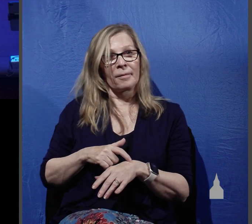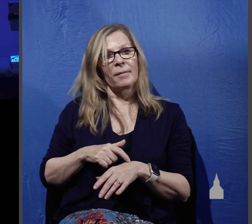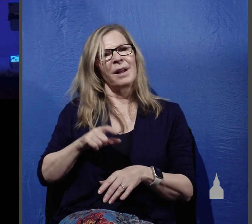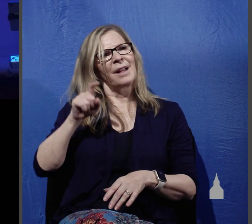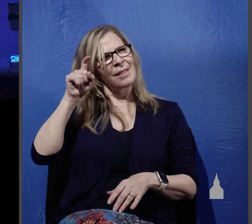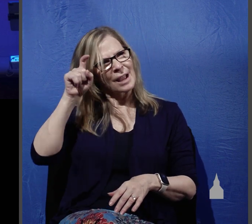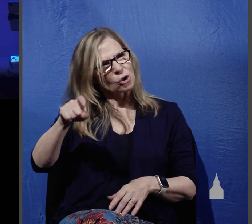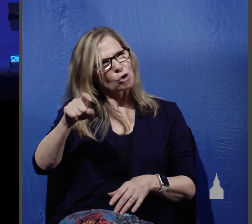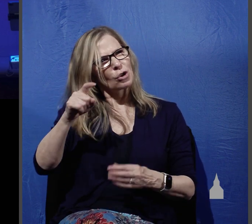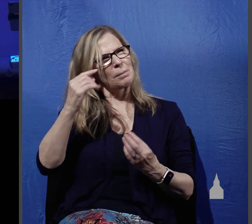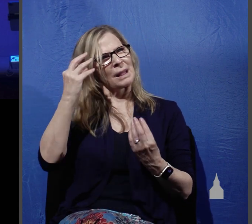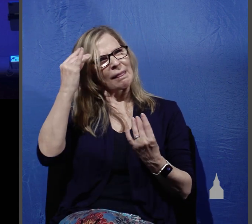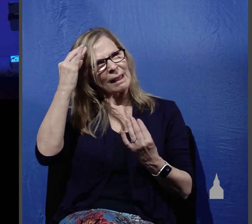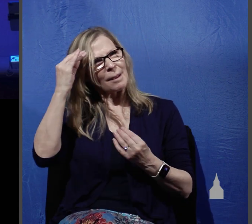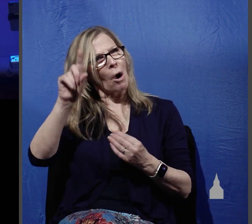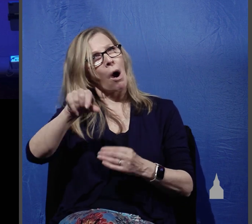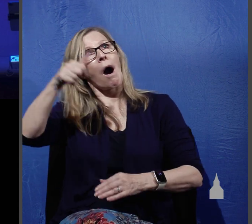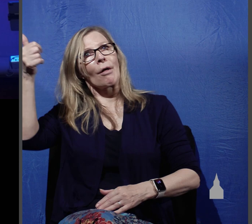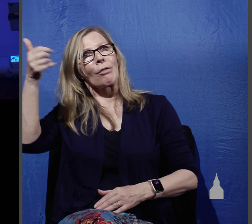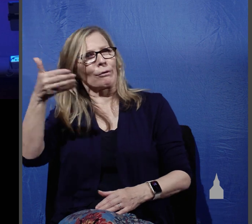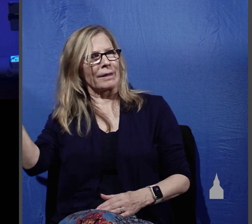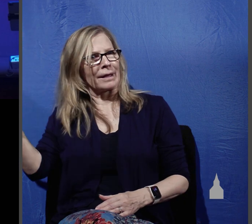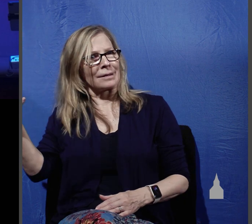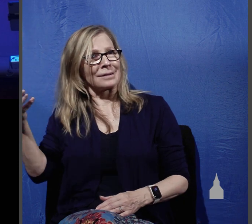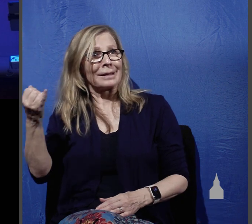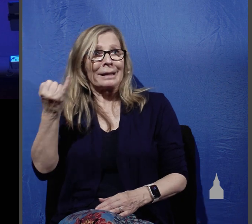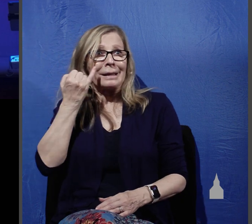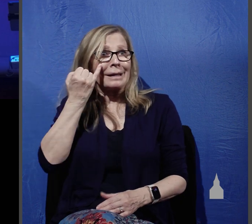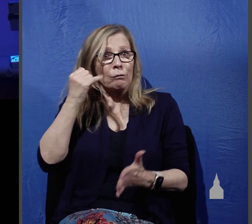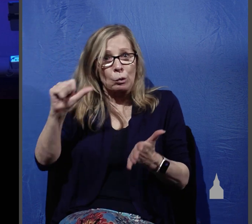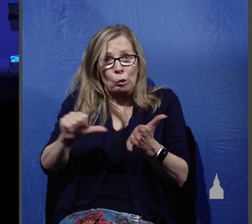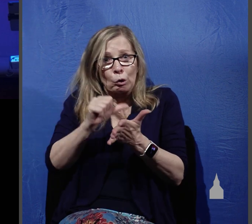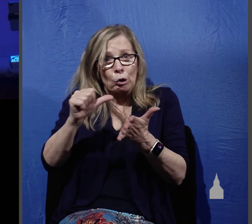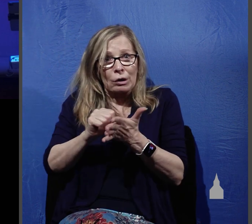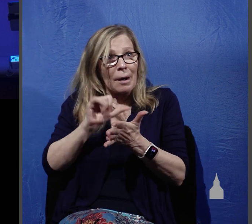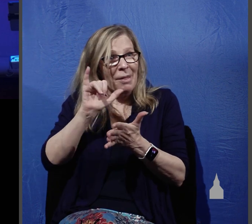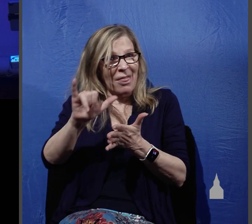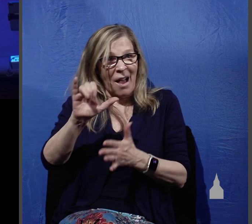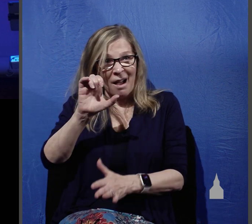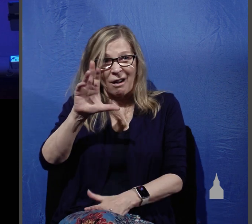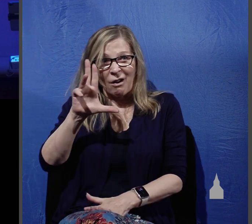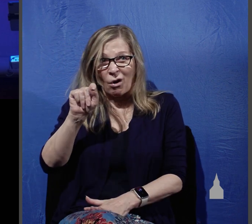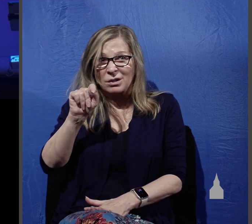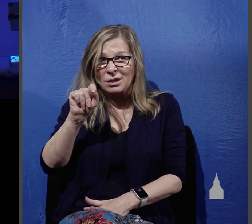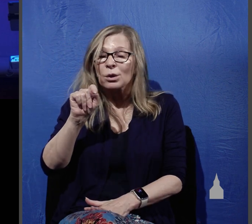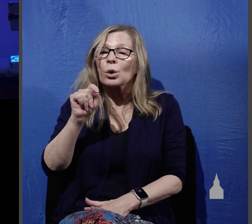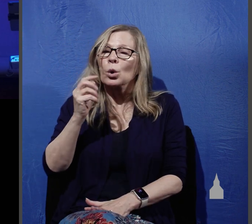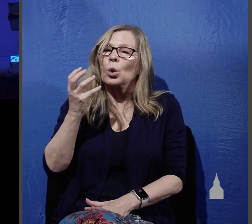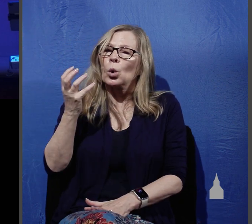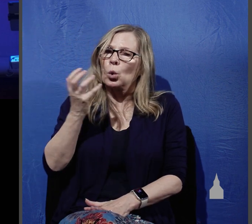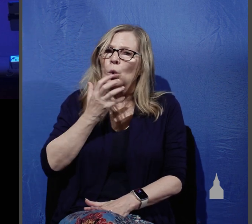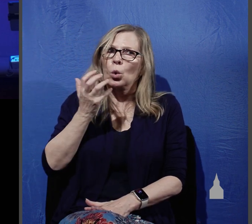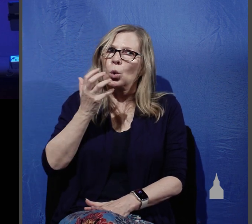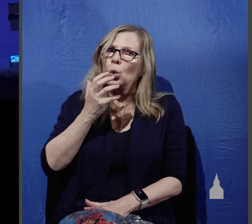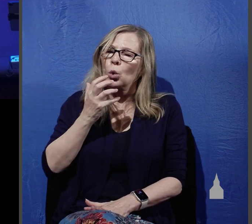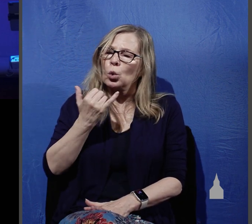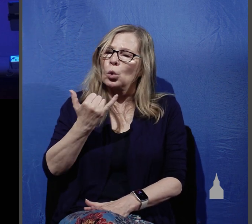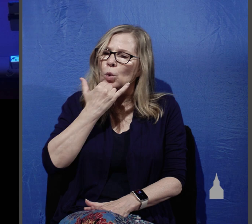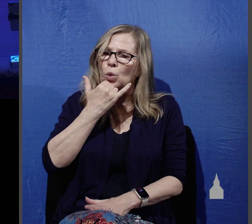about is a lot of other things because if you ever looked up this cult, you would see that they were heretical, especially on the doctrine of